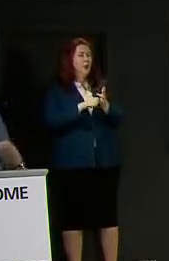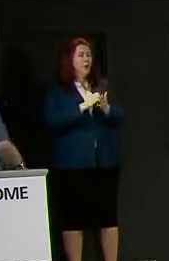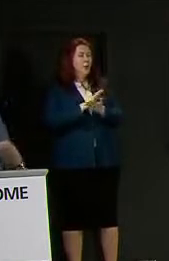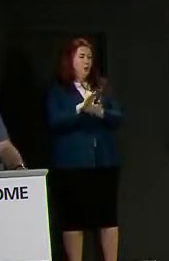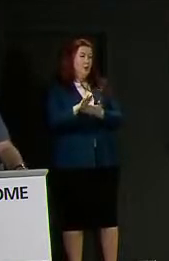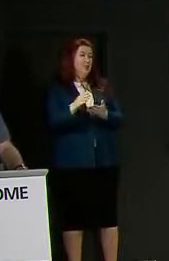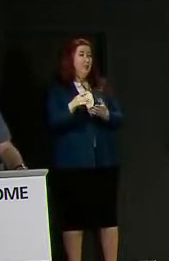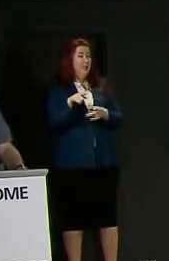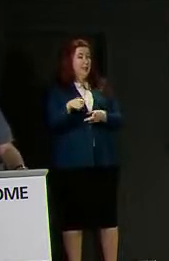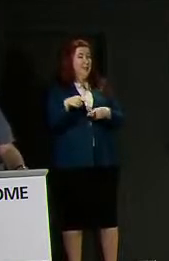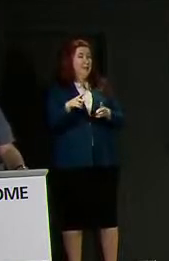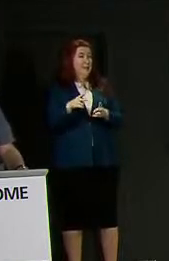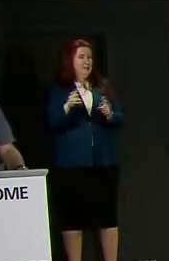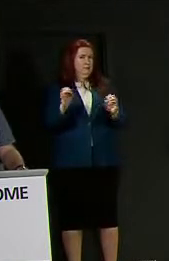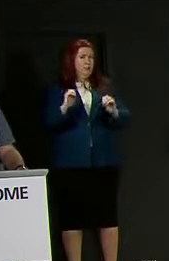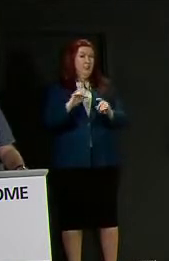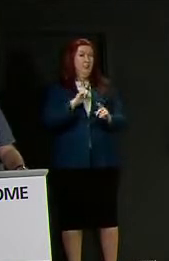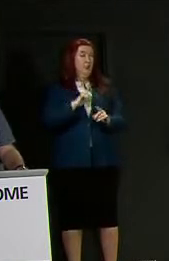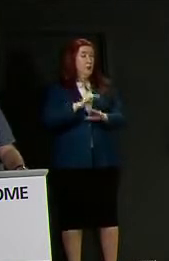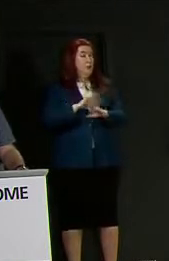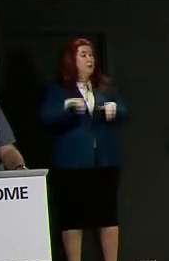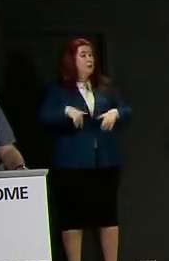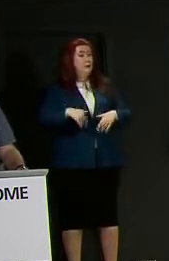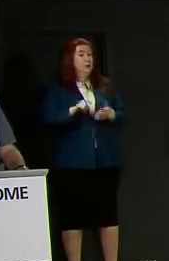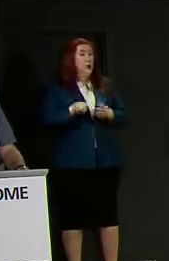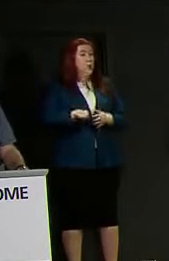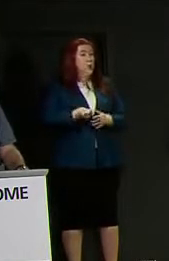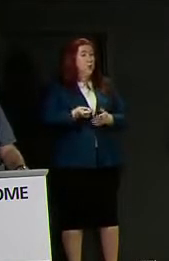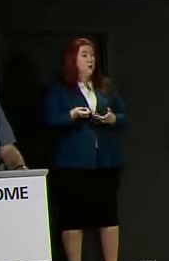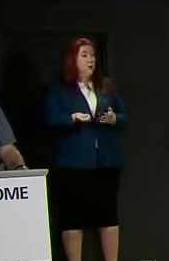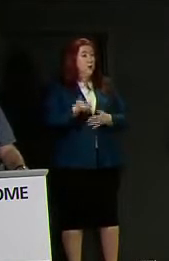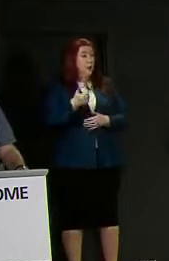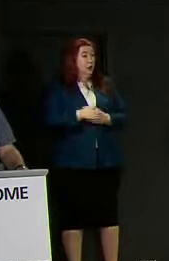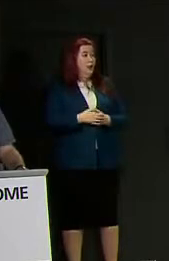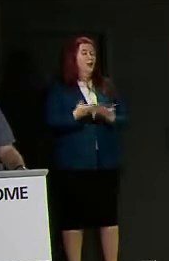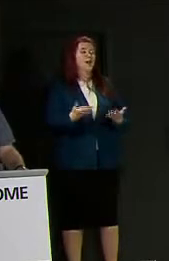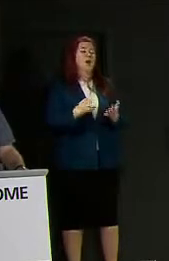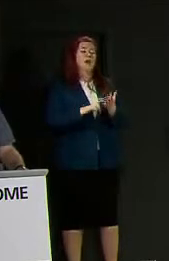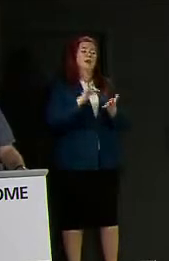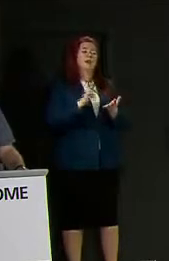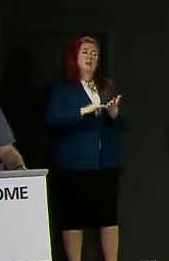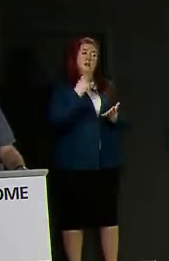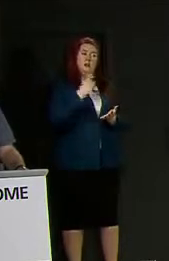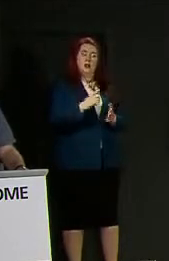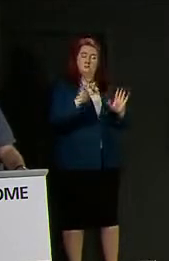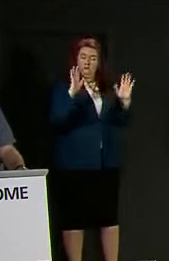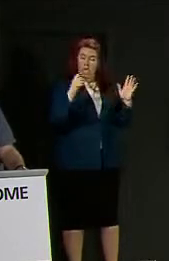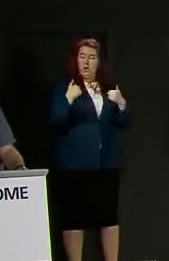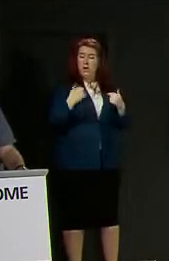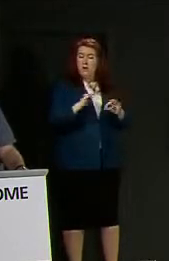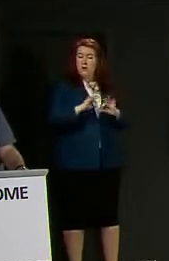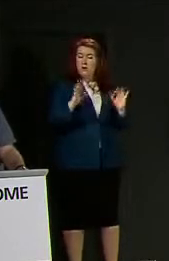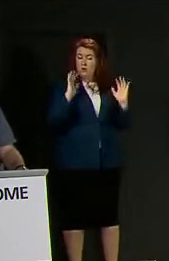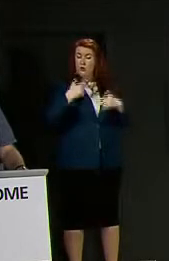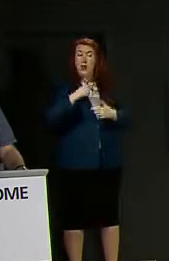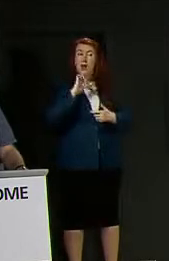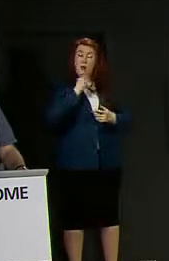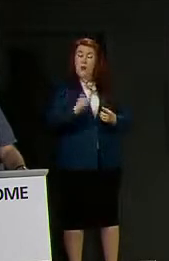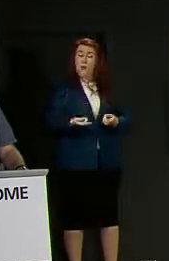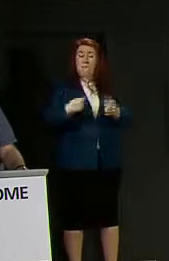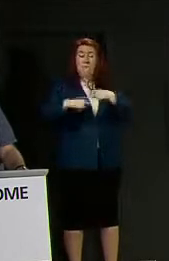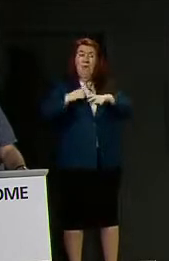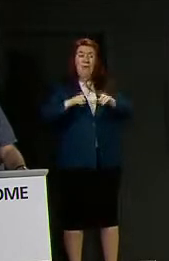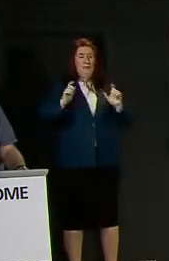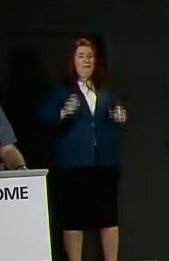that's the case? And given that Nicola Sturgeon is now warning that she would have no hesitation in locking Scotland down